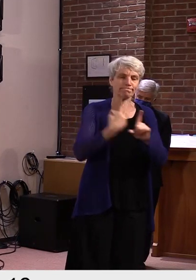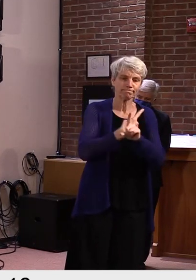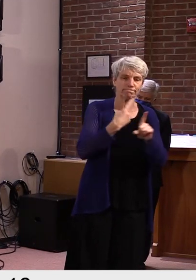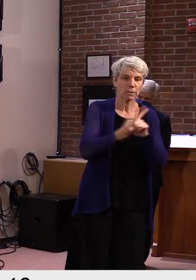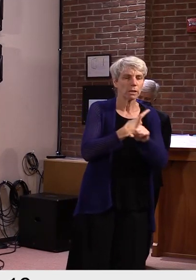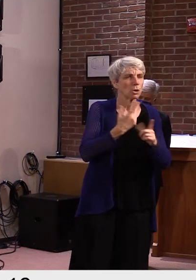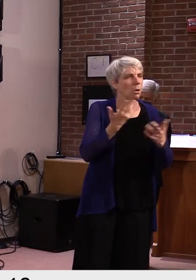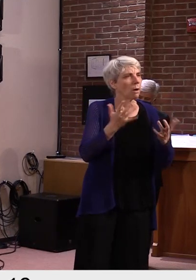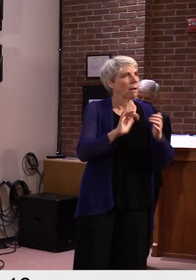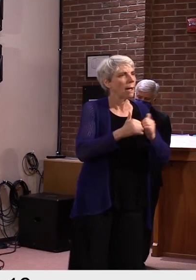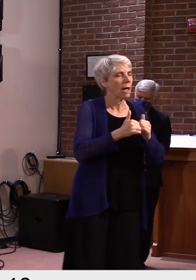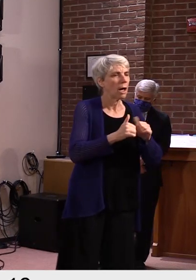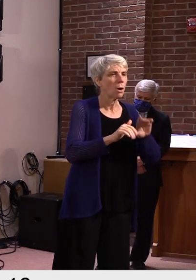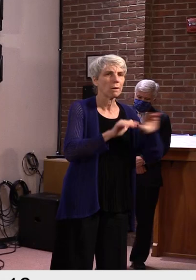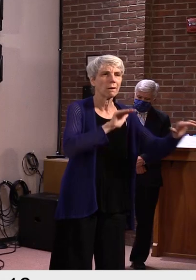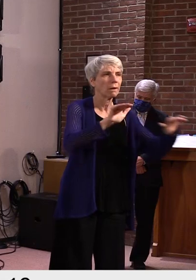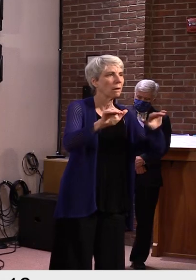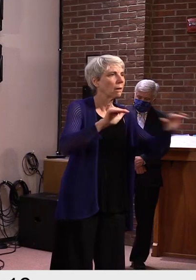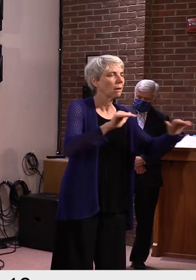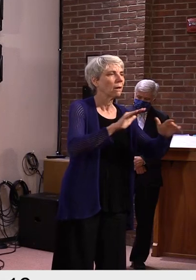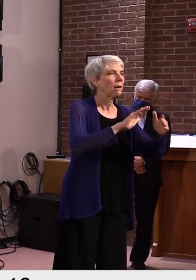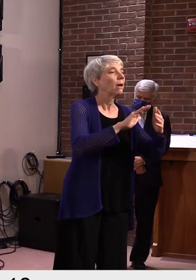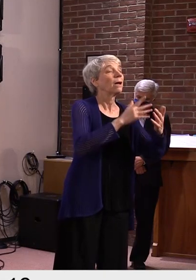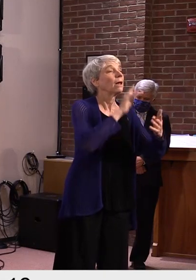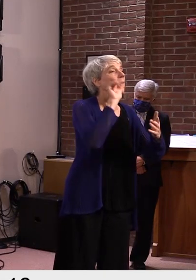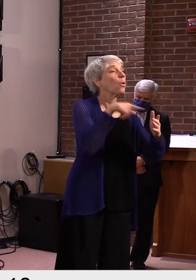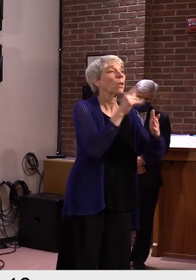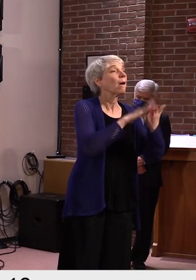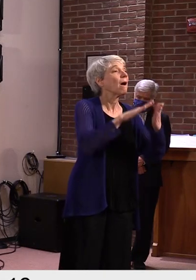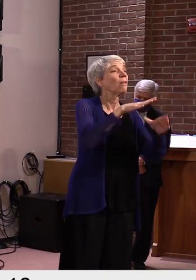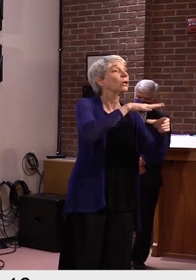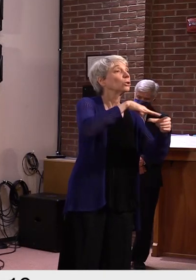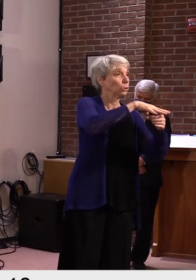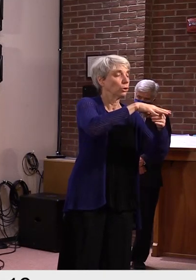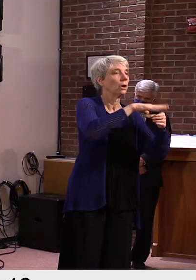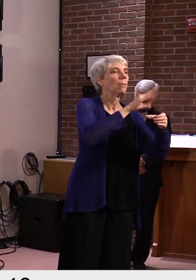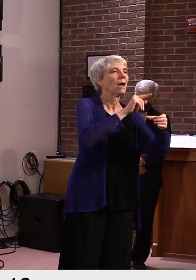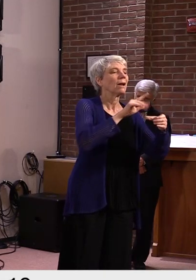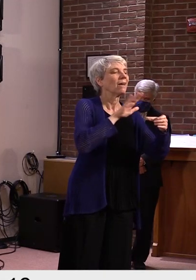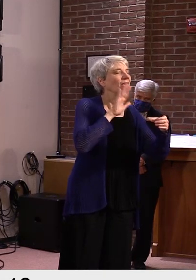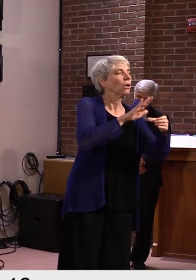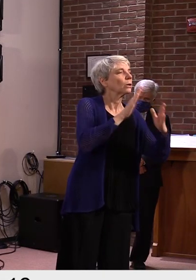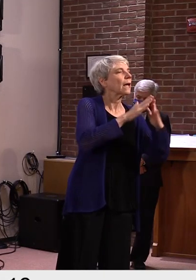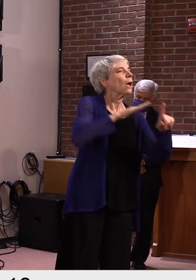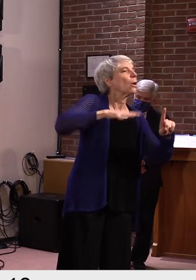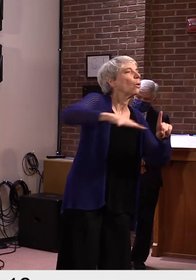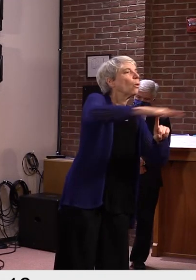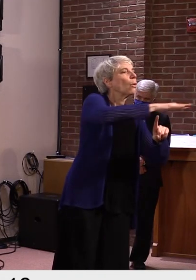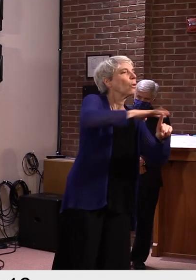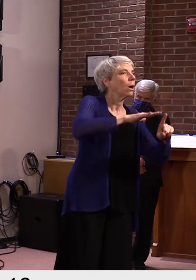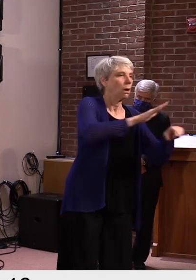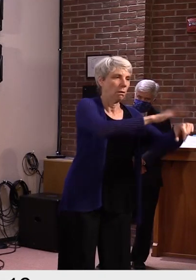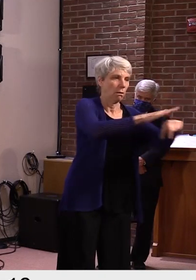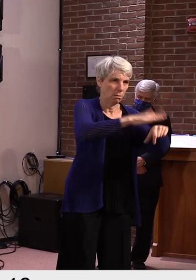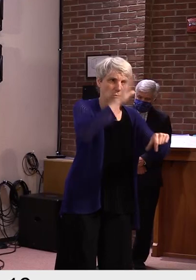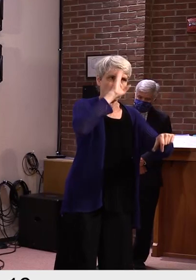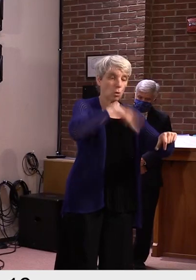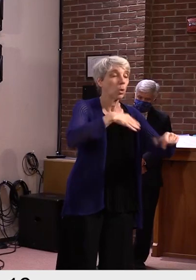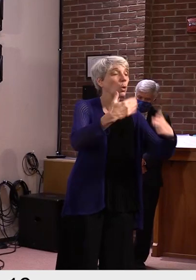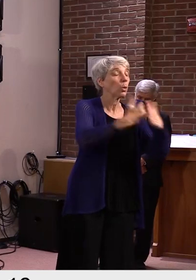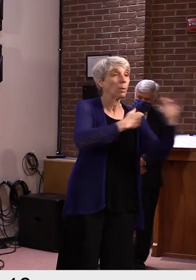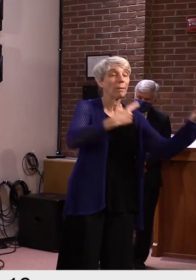campus community to how they can best prepare to have an influx of new people who potentially could be